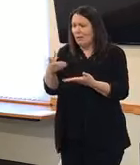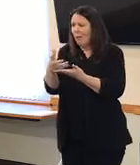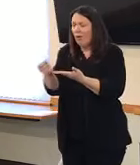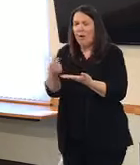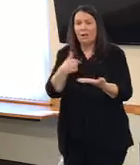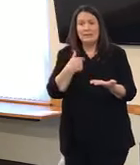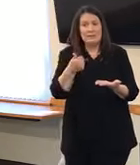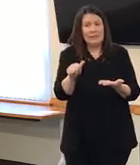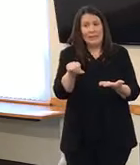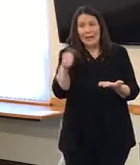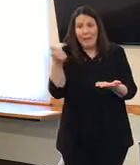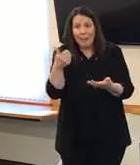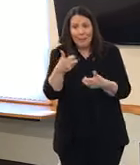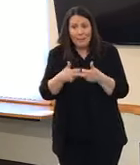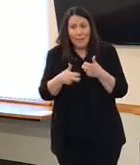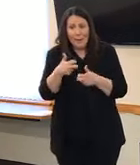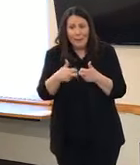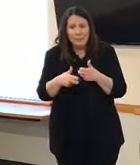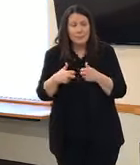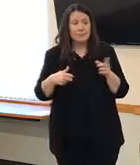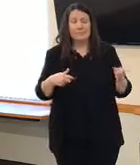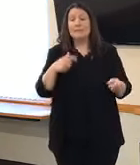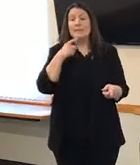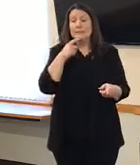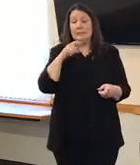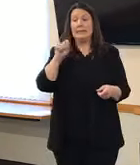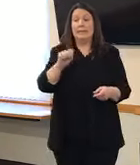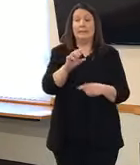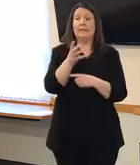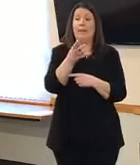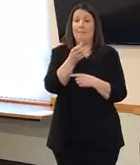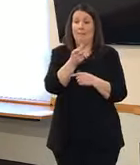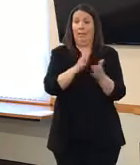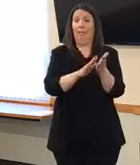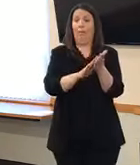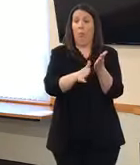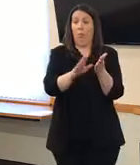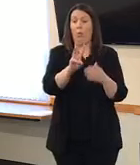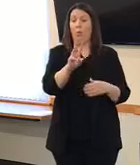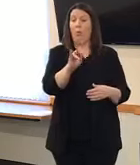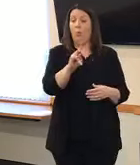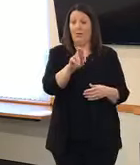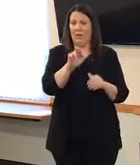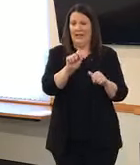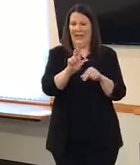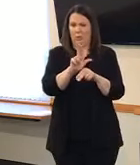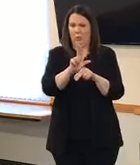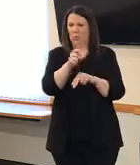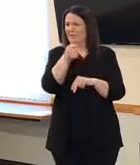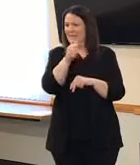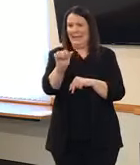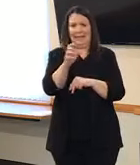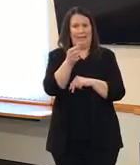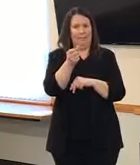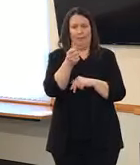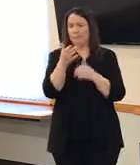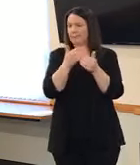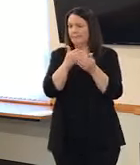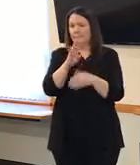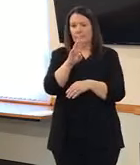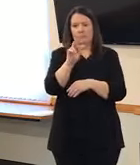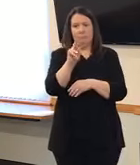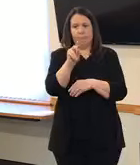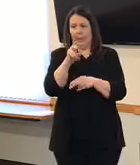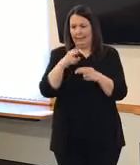Yes. So in terms of other products, might also receive waivers. The WIC program is looking into it. Milk was the first, foremost one, the